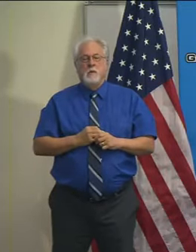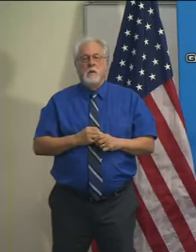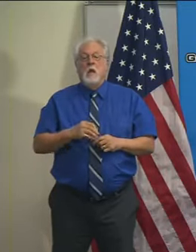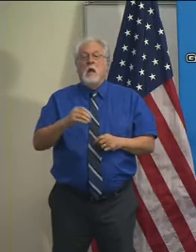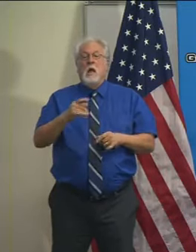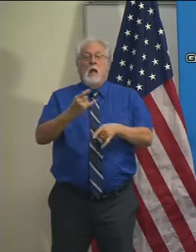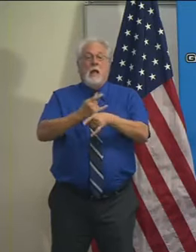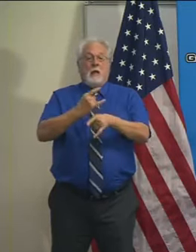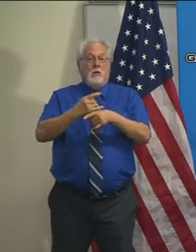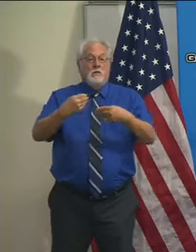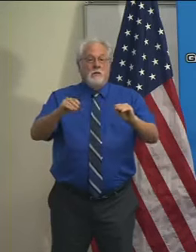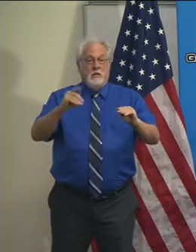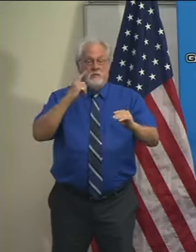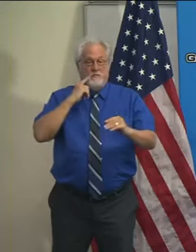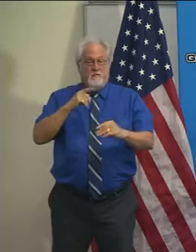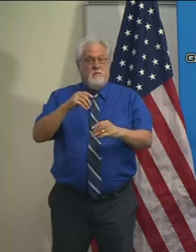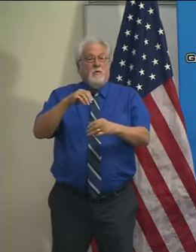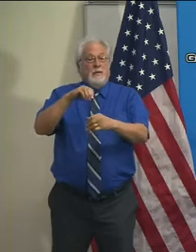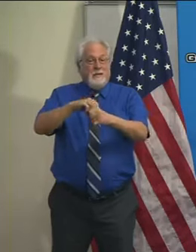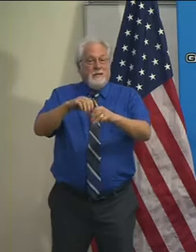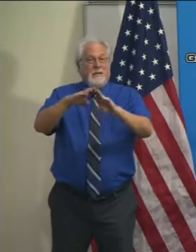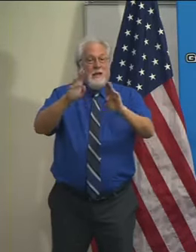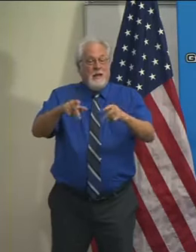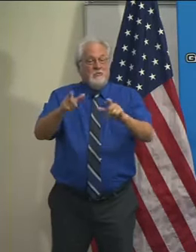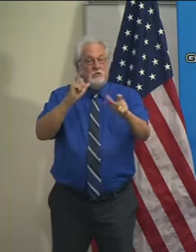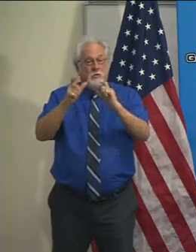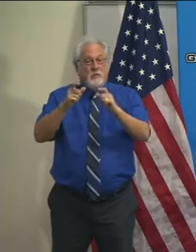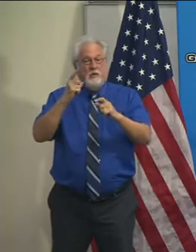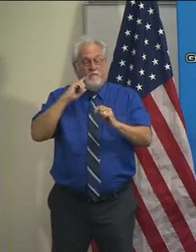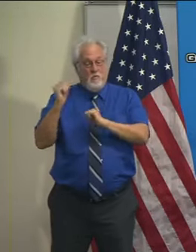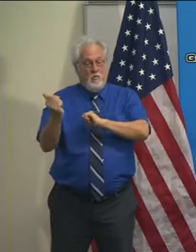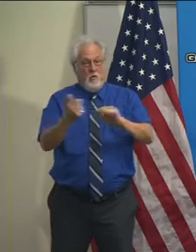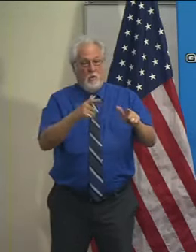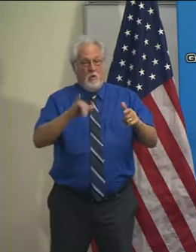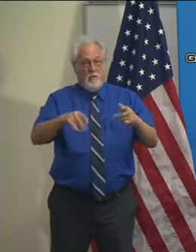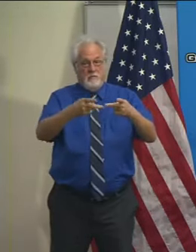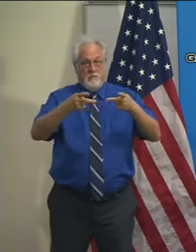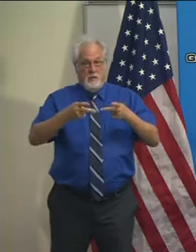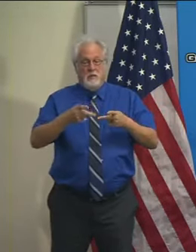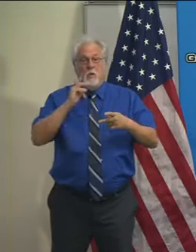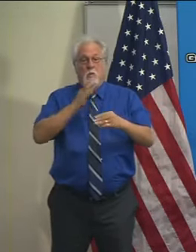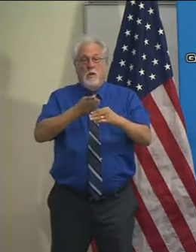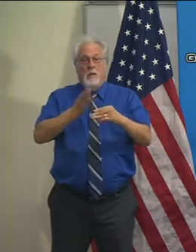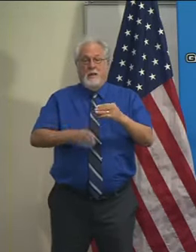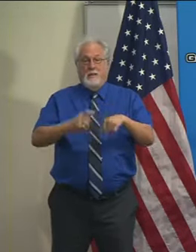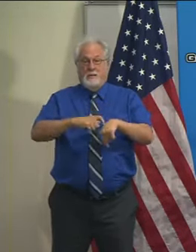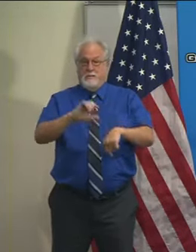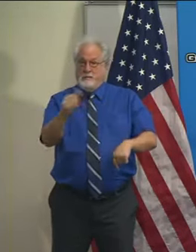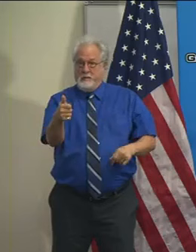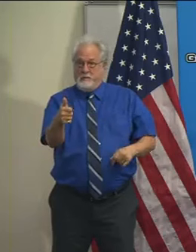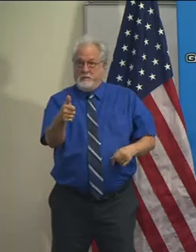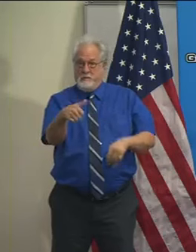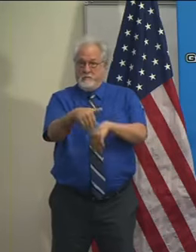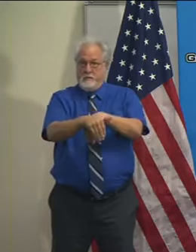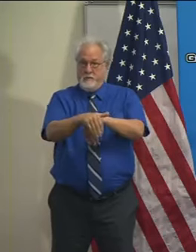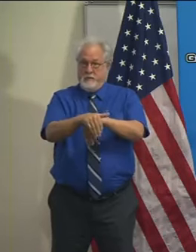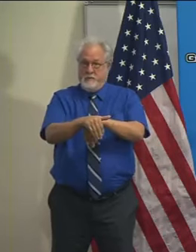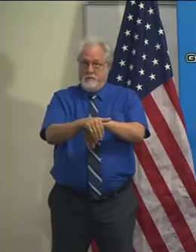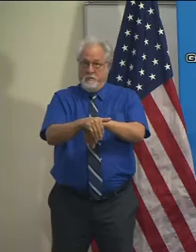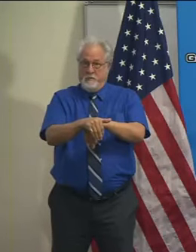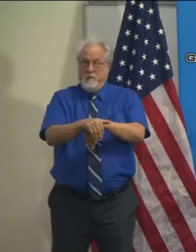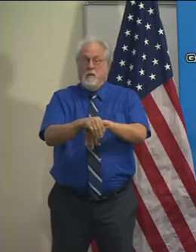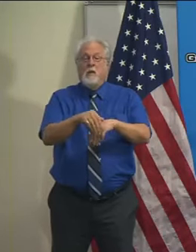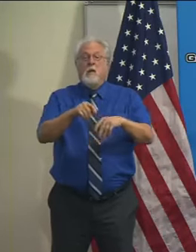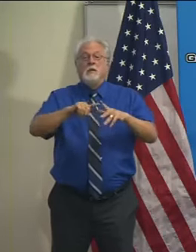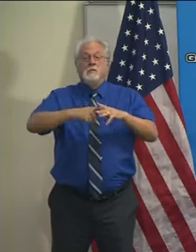Alcohol sales for on-premise consumption at all of these venues is going to end at 10 p.m. when we go to